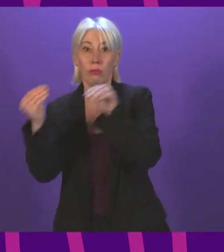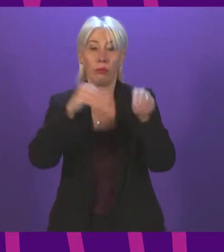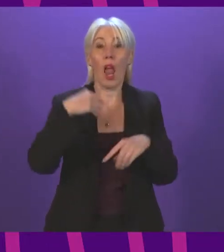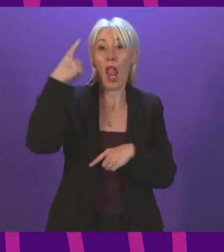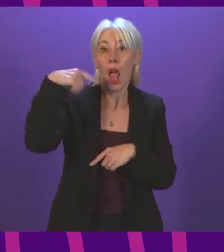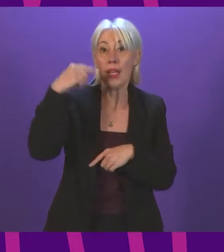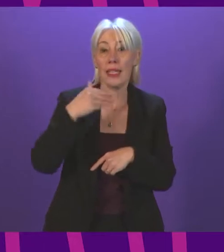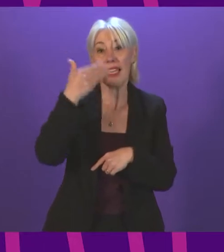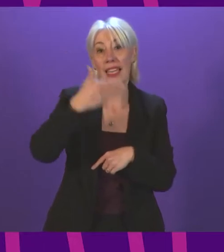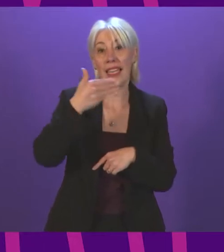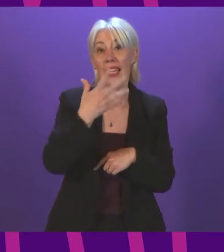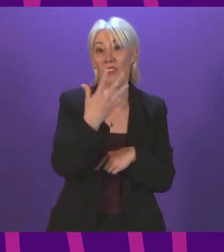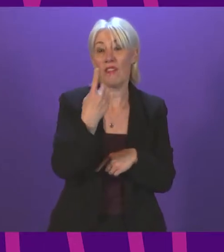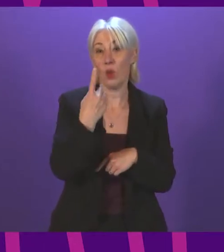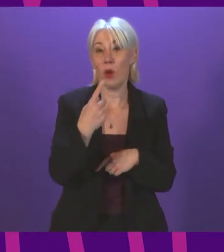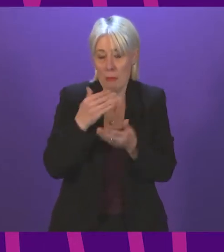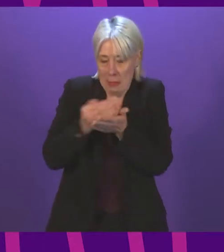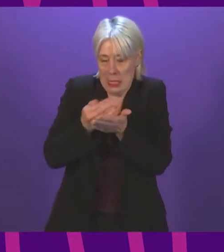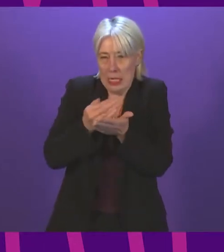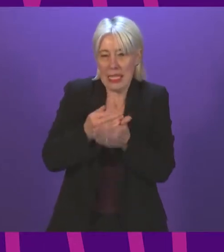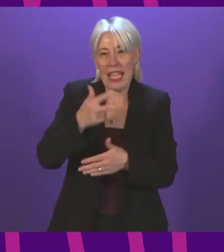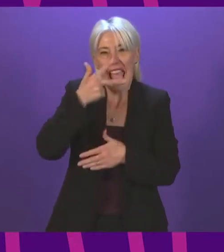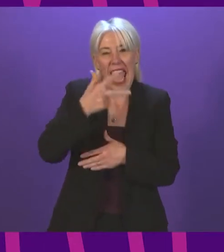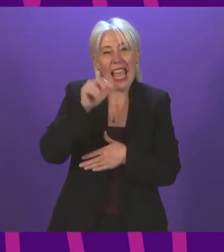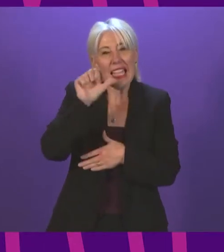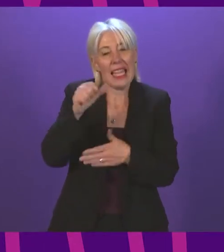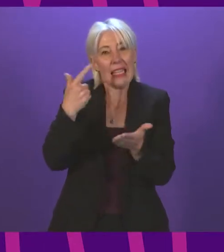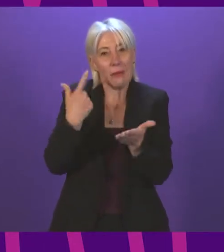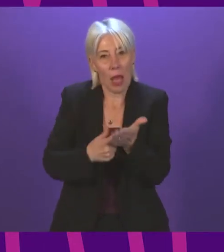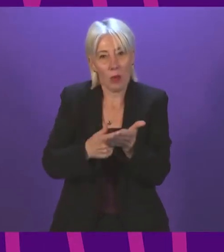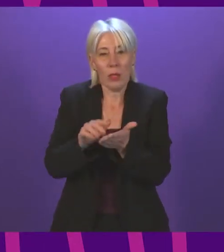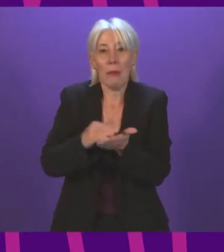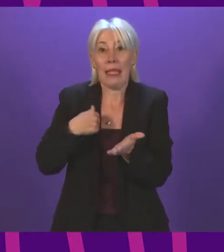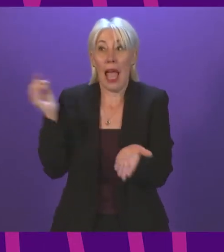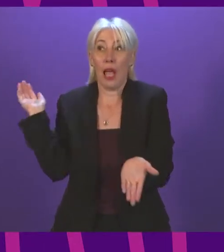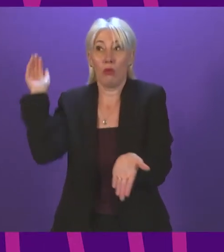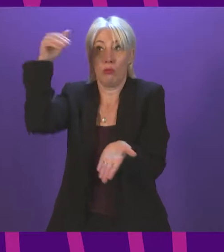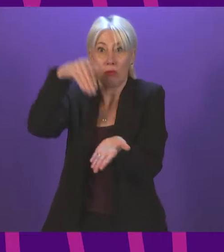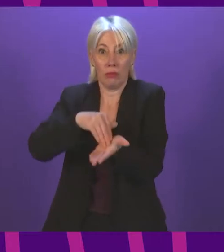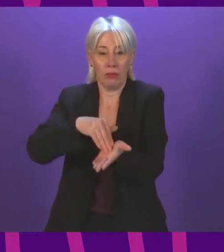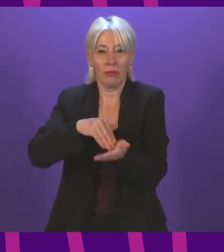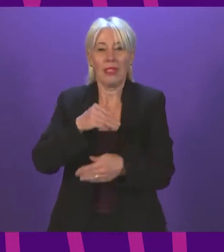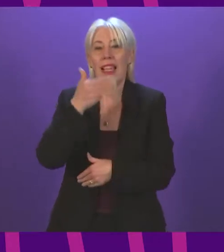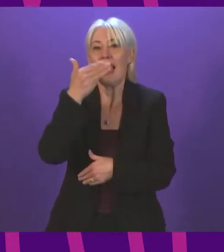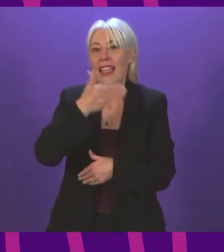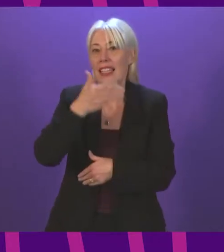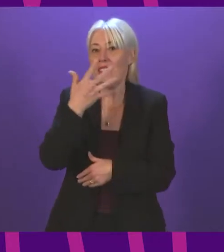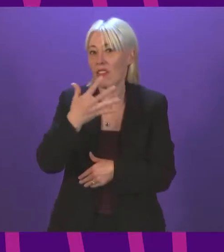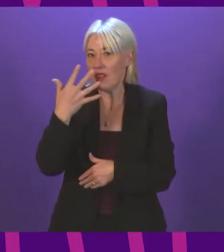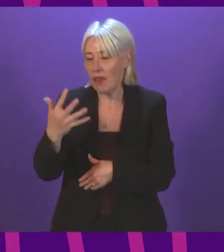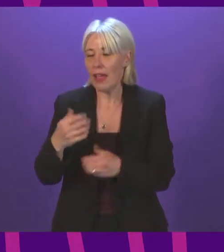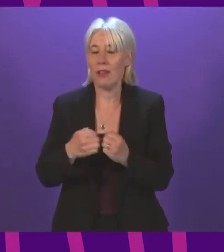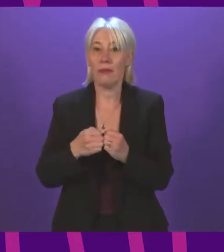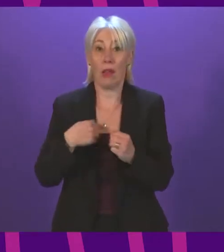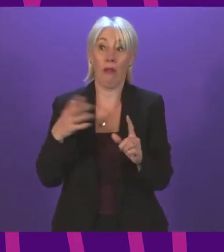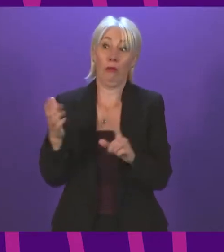and saved £86 to pay my fare to join her in 1955. She got me a job in a